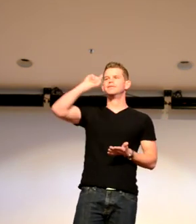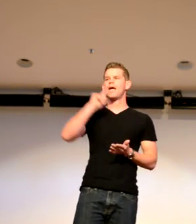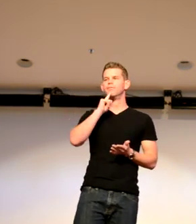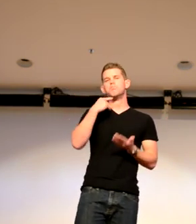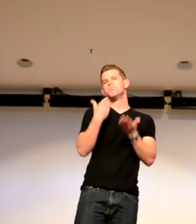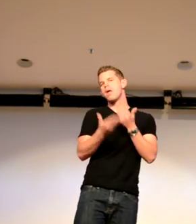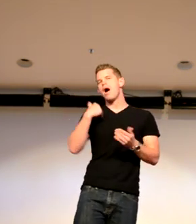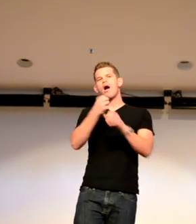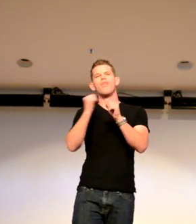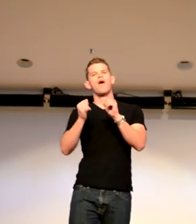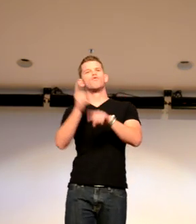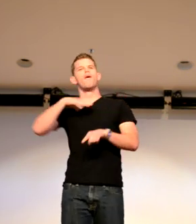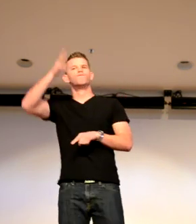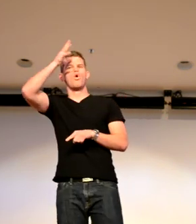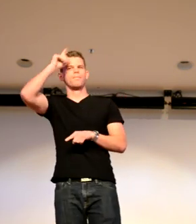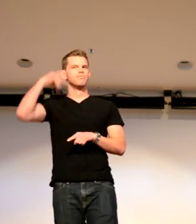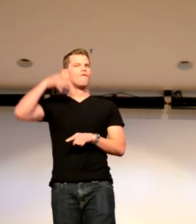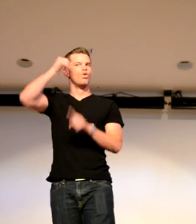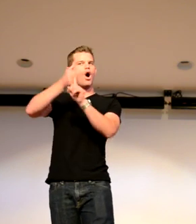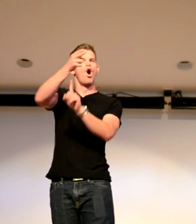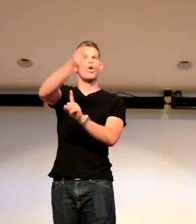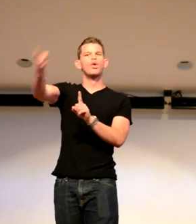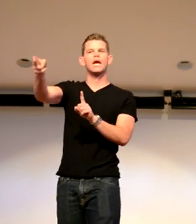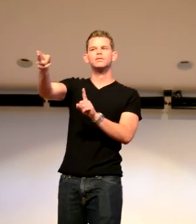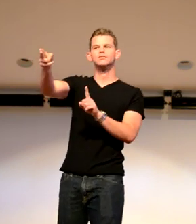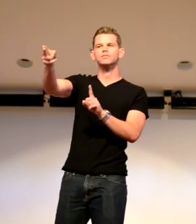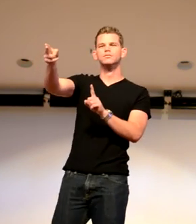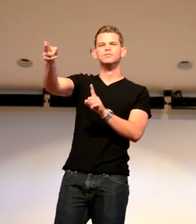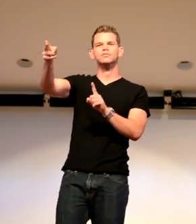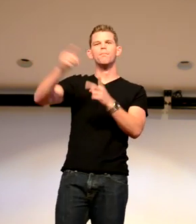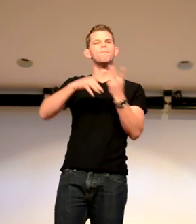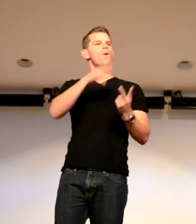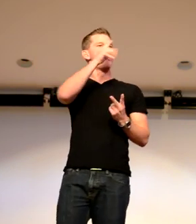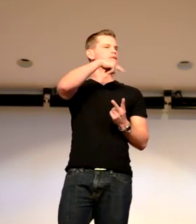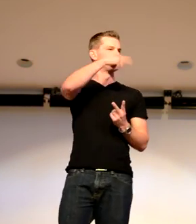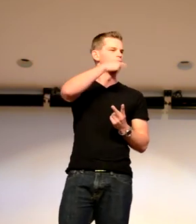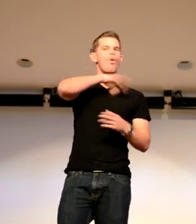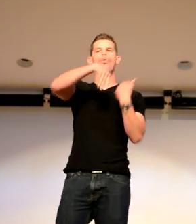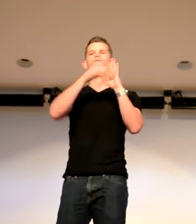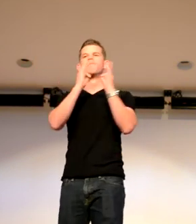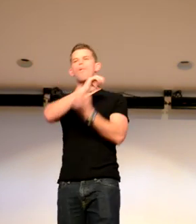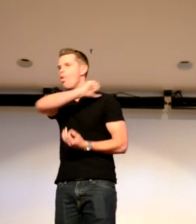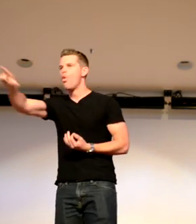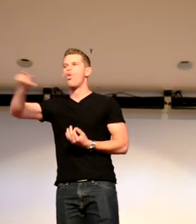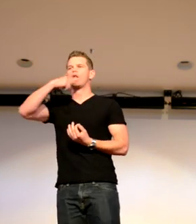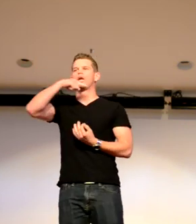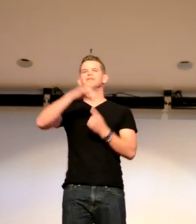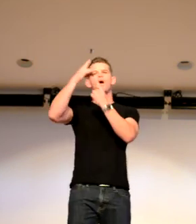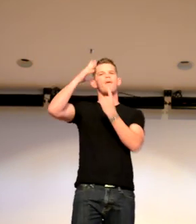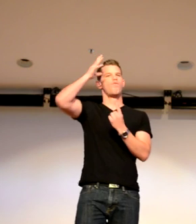doctor and they found out I was deaf. And maybe I got it from my father because my father was hard of hearing. And my mother was hearing. All of my family were